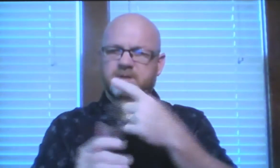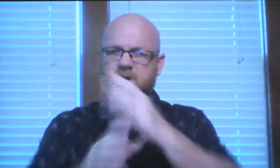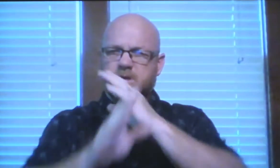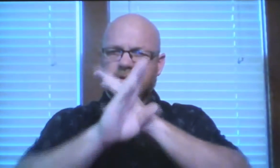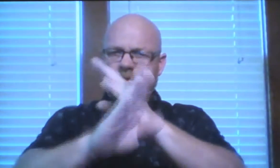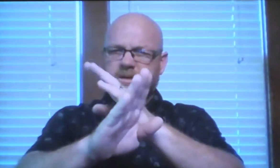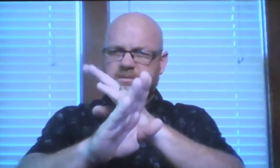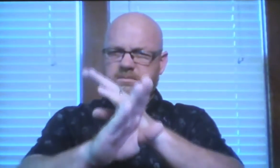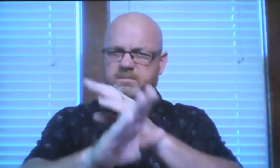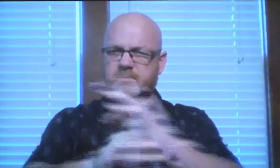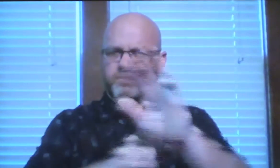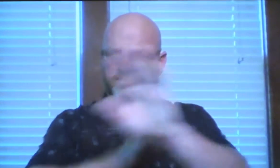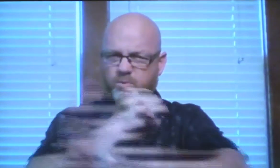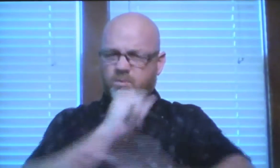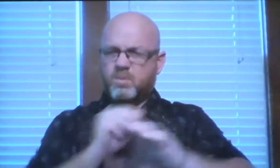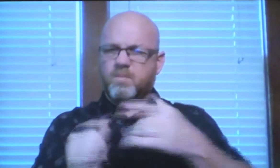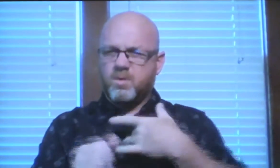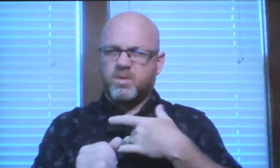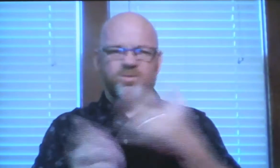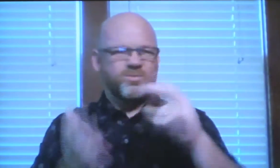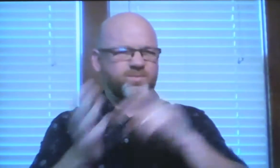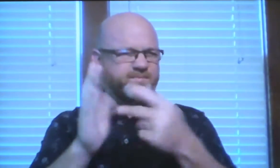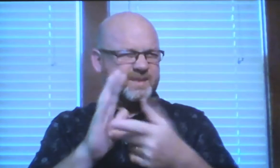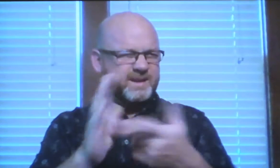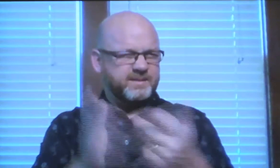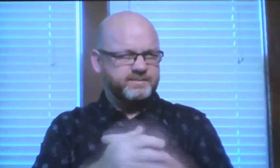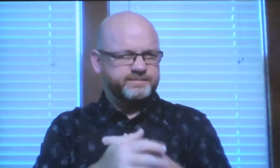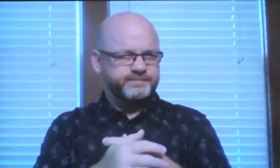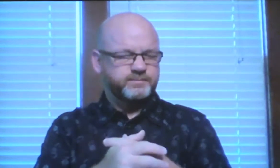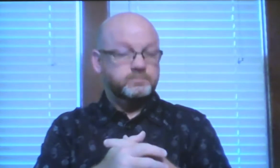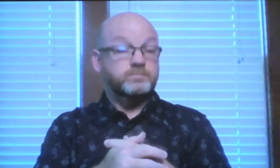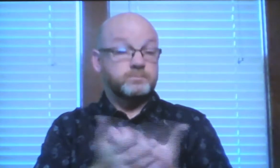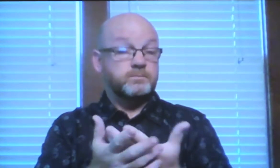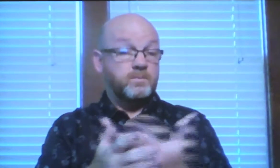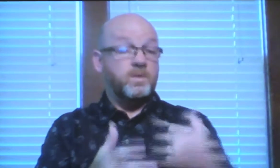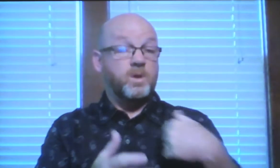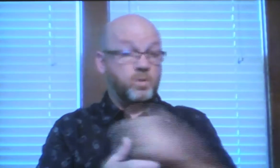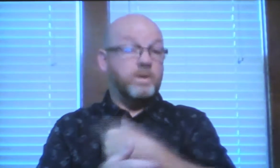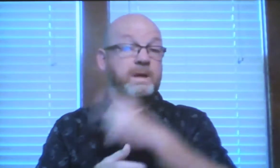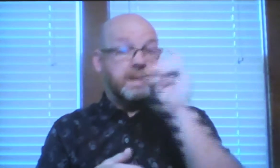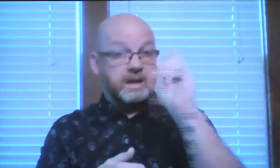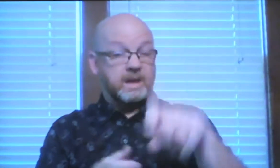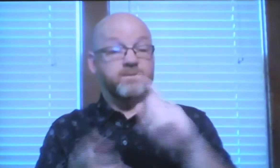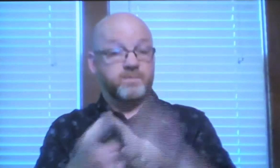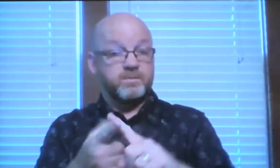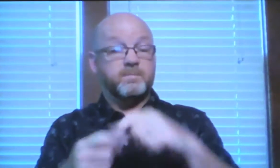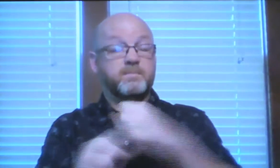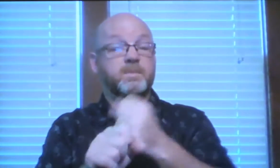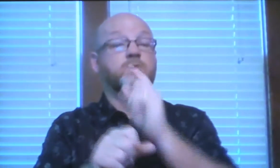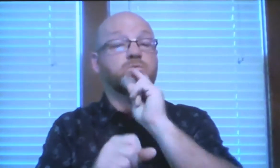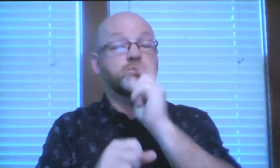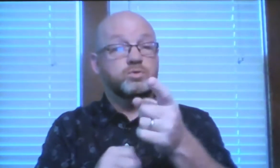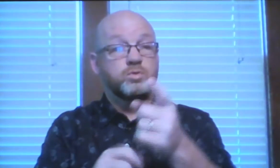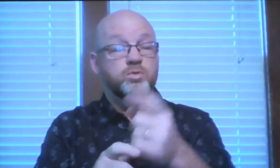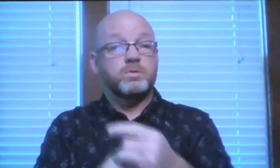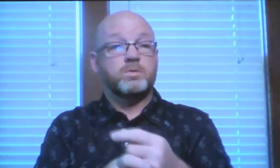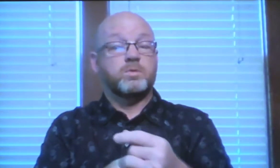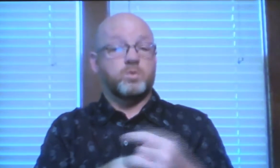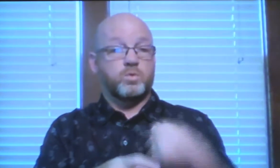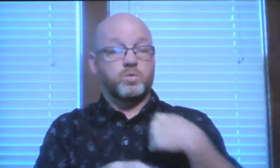when the Bible when says to protect our hearts it means that we have to